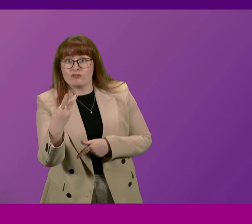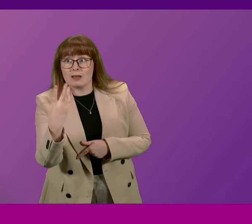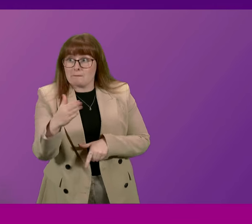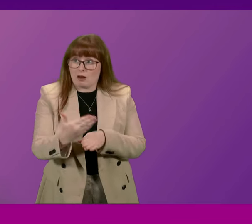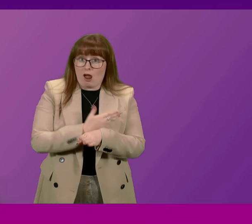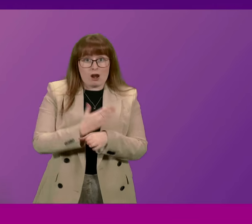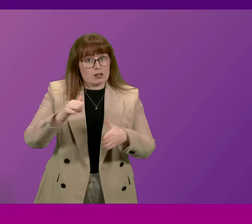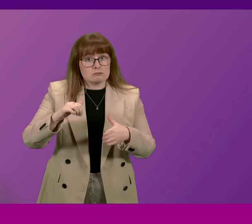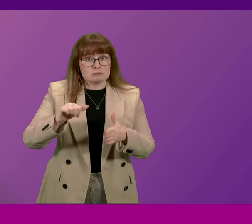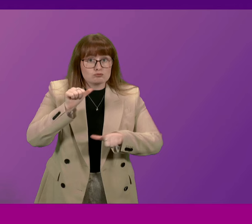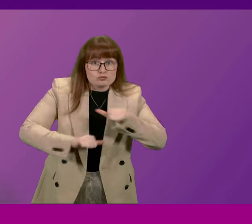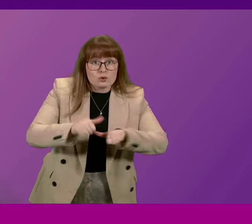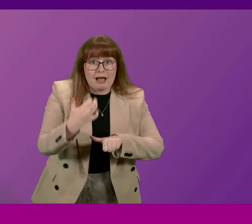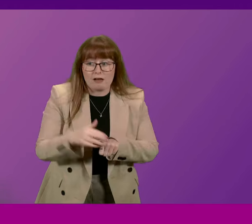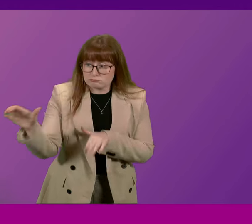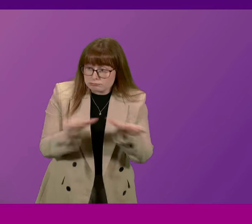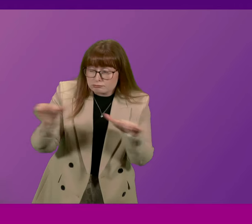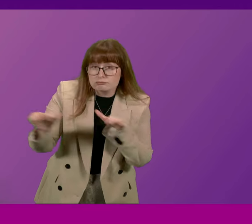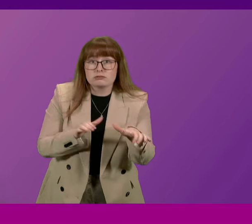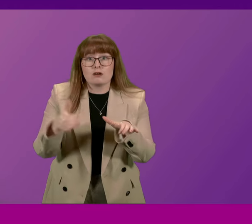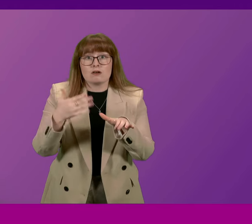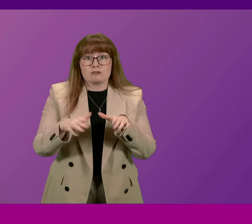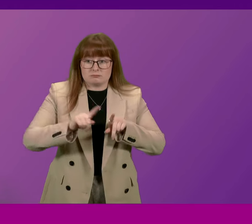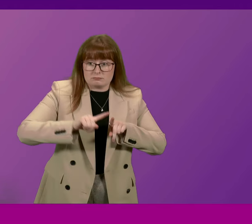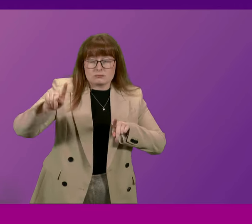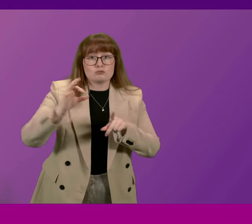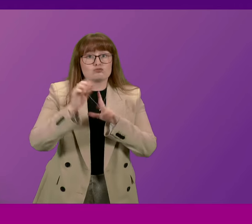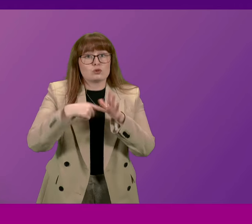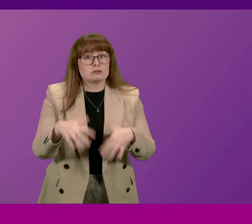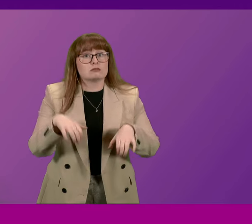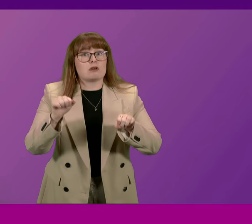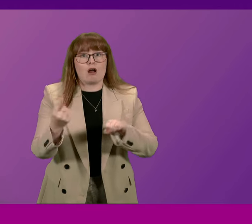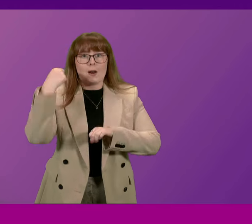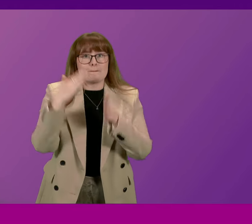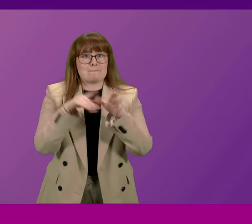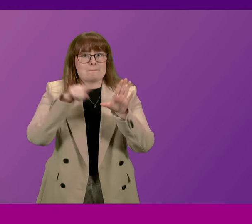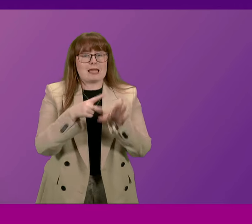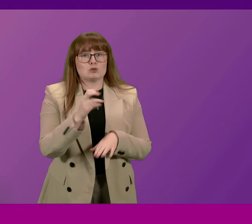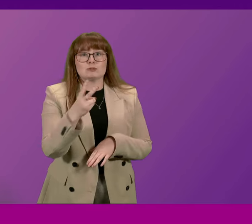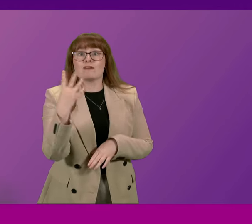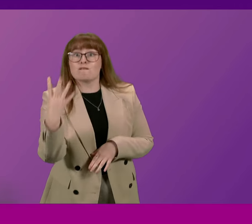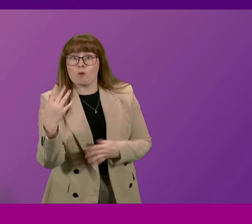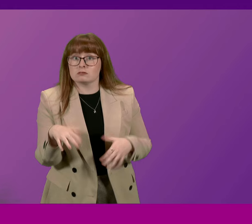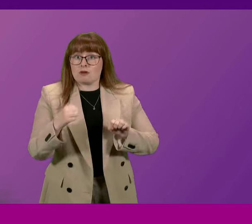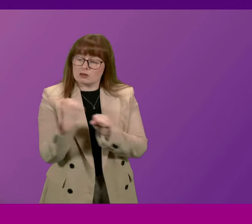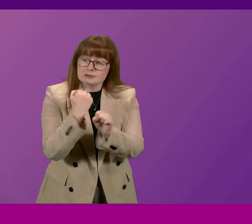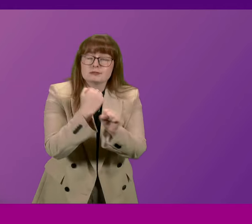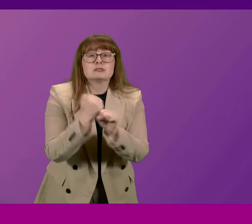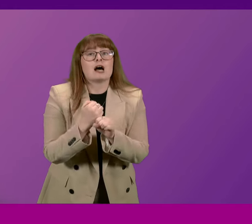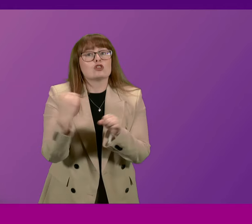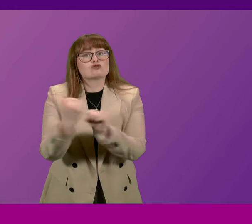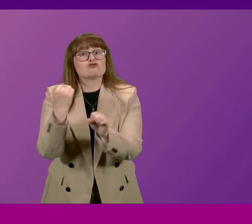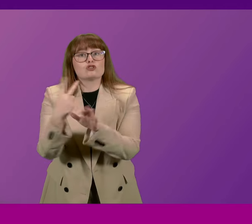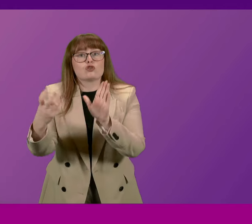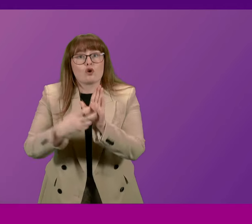progress through the procurement of the Tay Crossing to Balnug project, which began in May 2024, and the construction contract